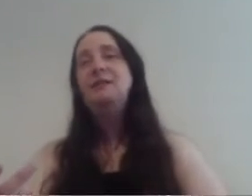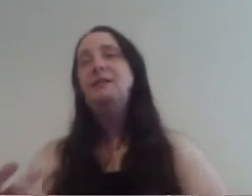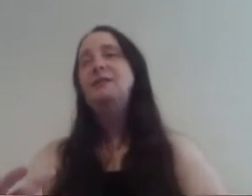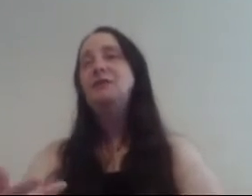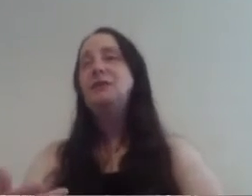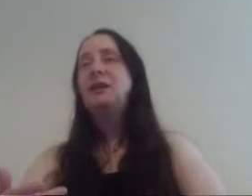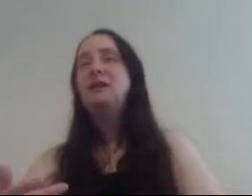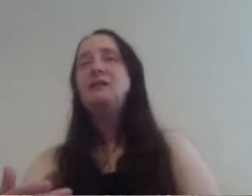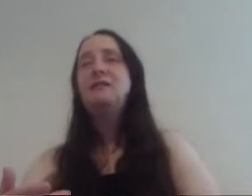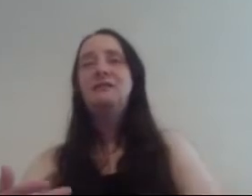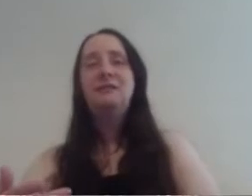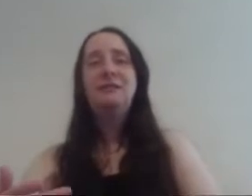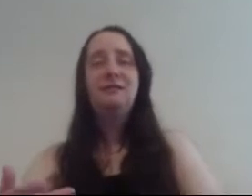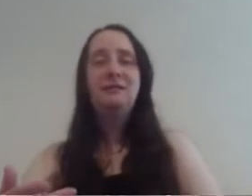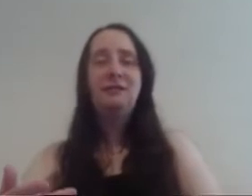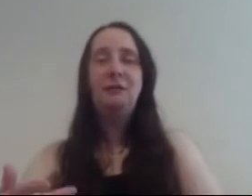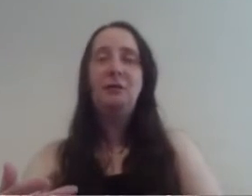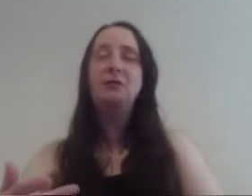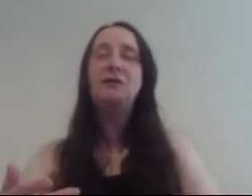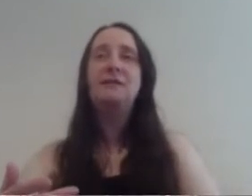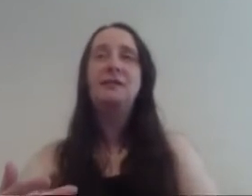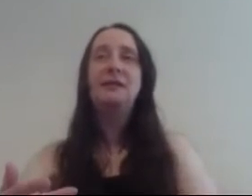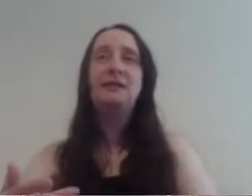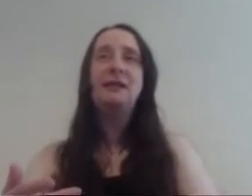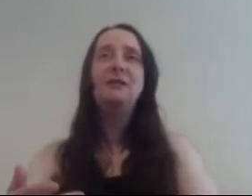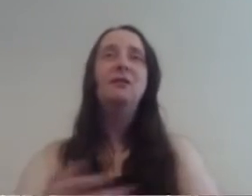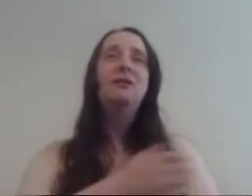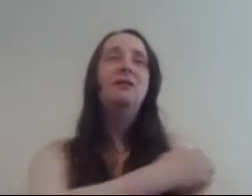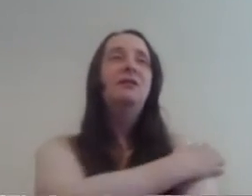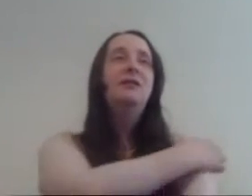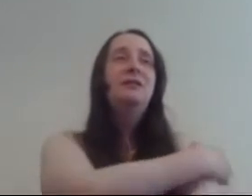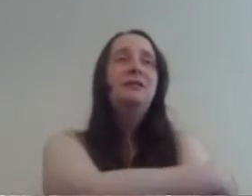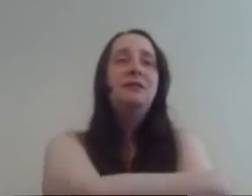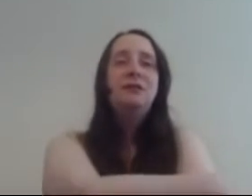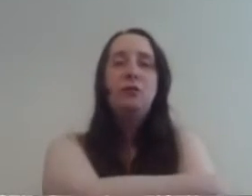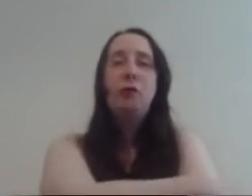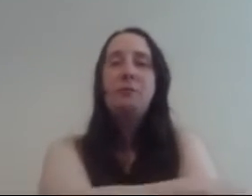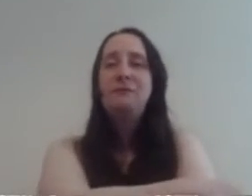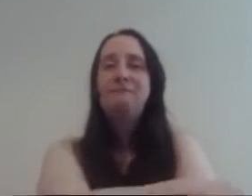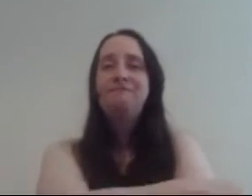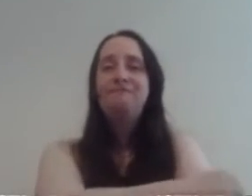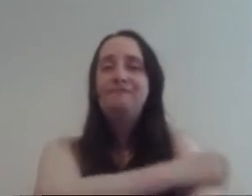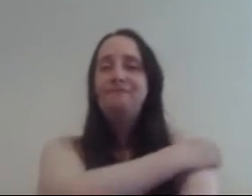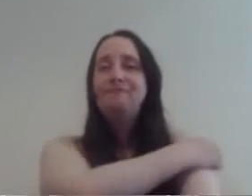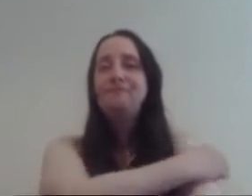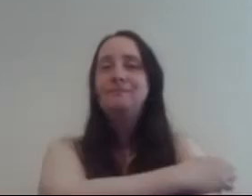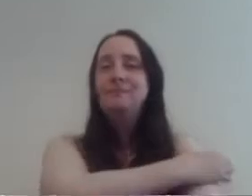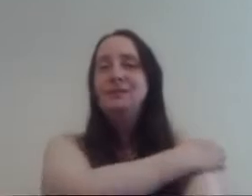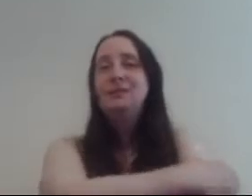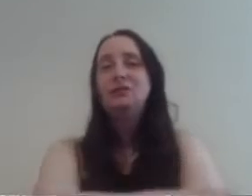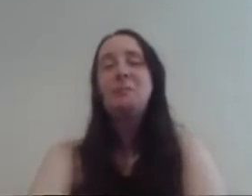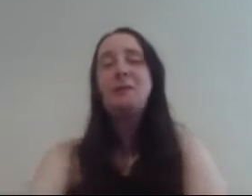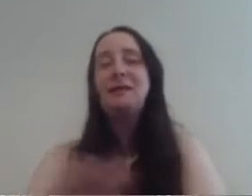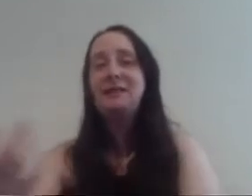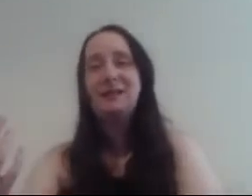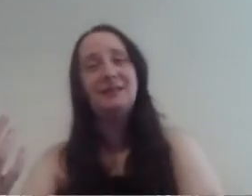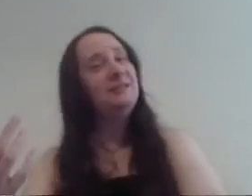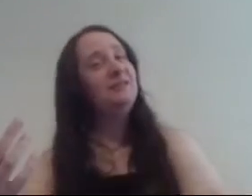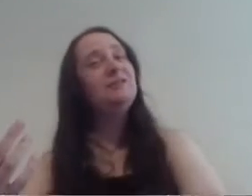he's got to kill her as we get Selena to kill Robin so maybe just